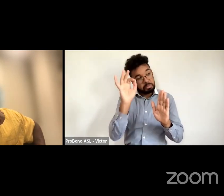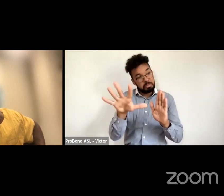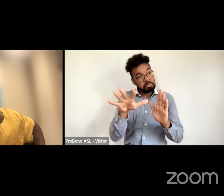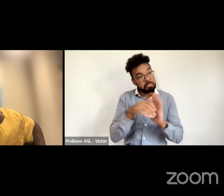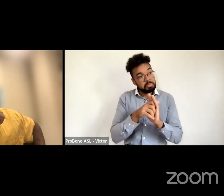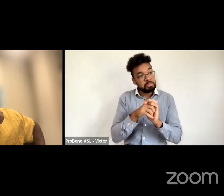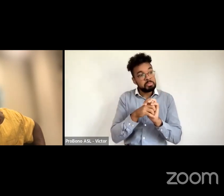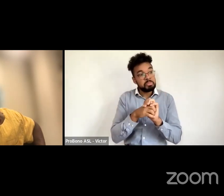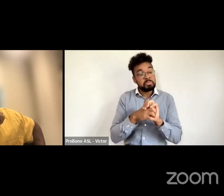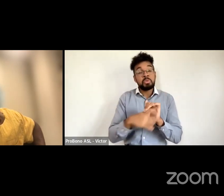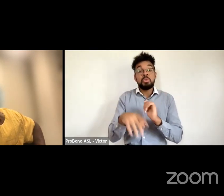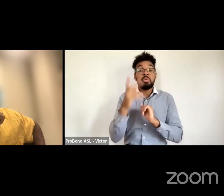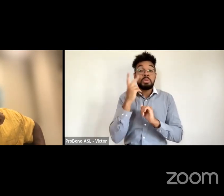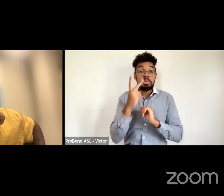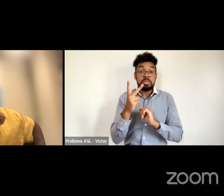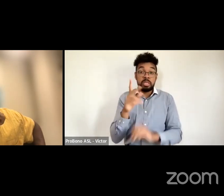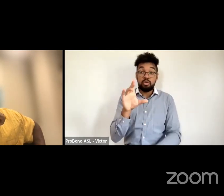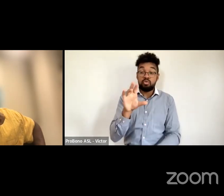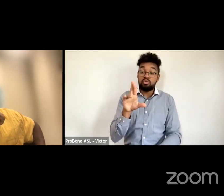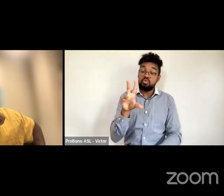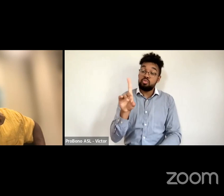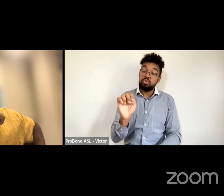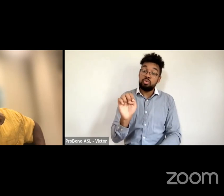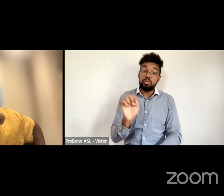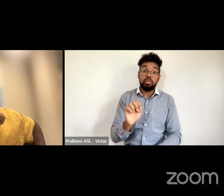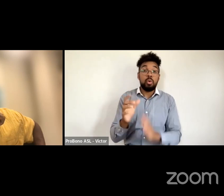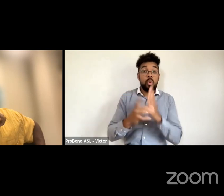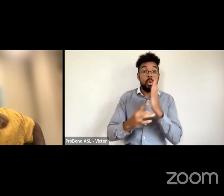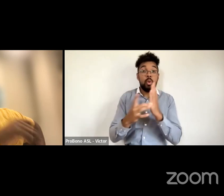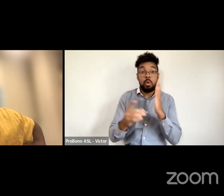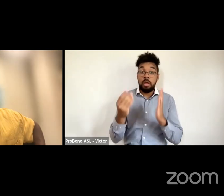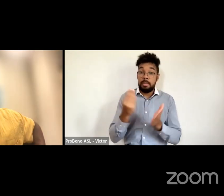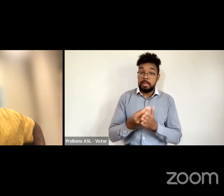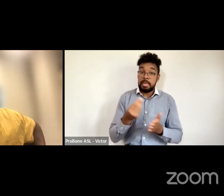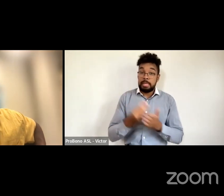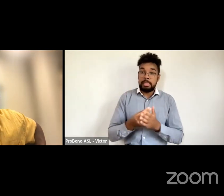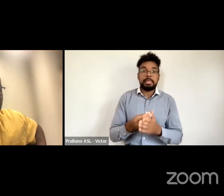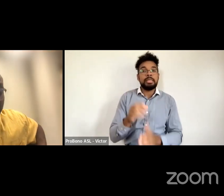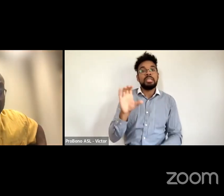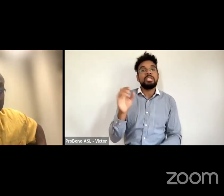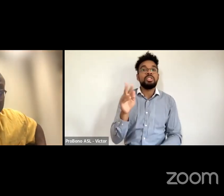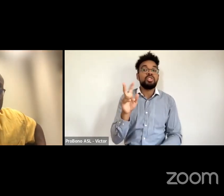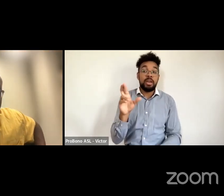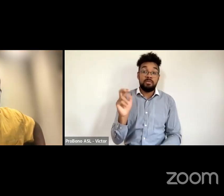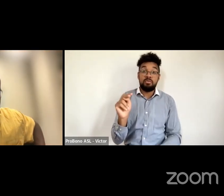the crude oil money that is being gotten there is this chevron scholarship